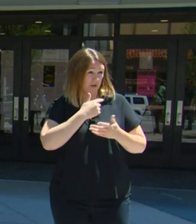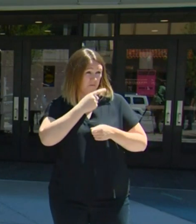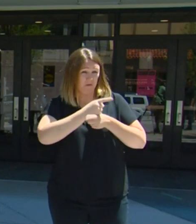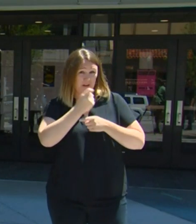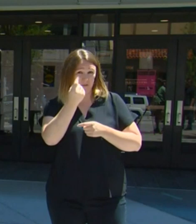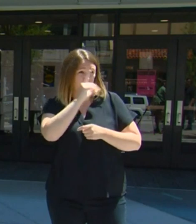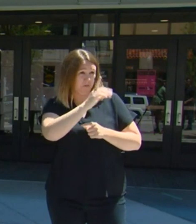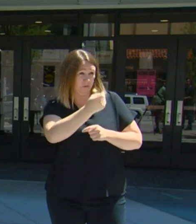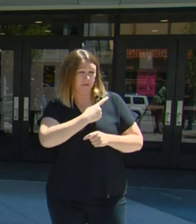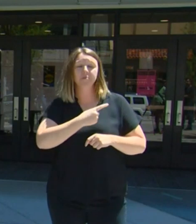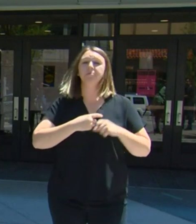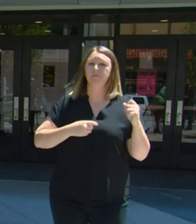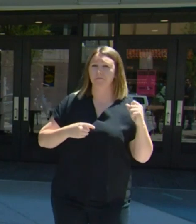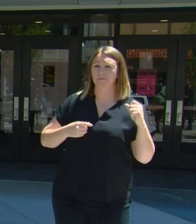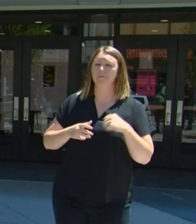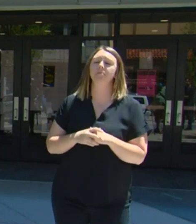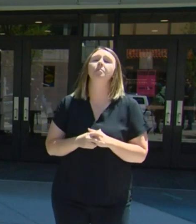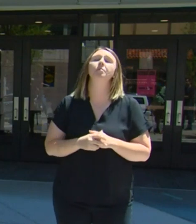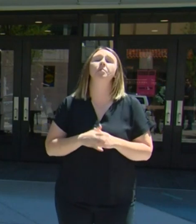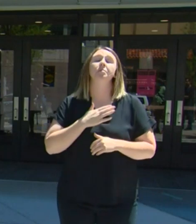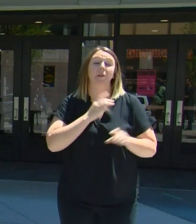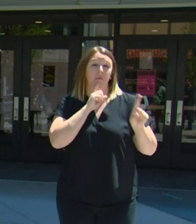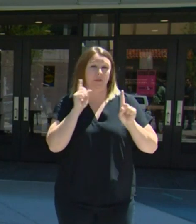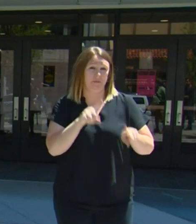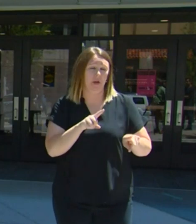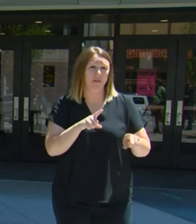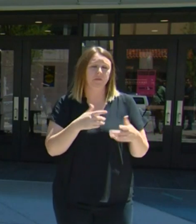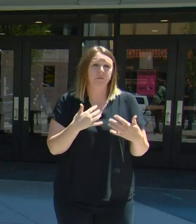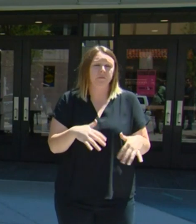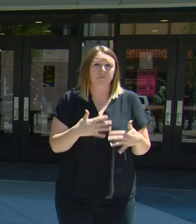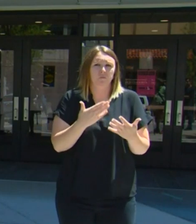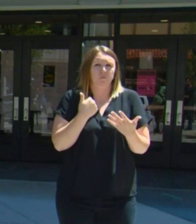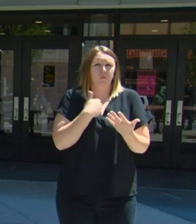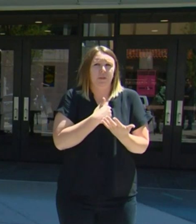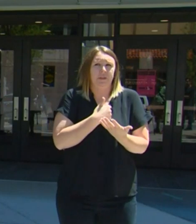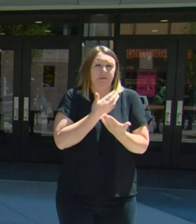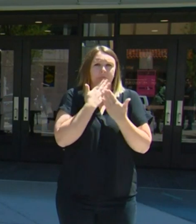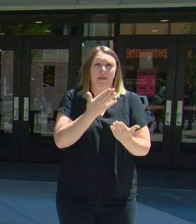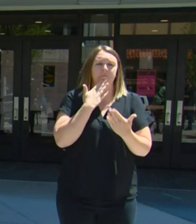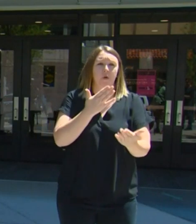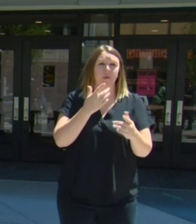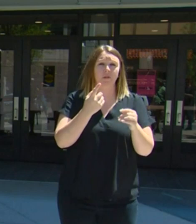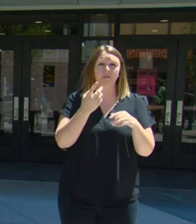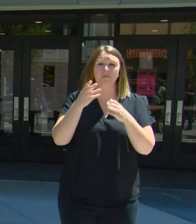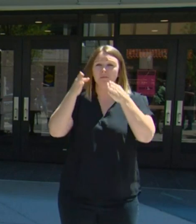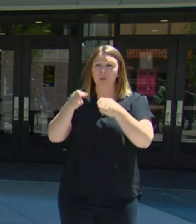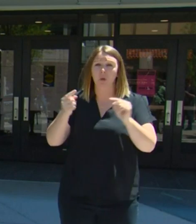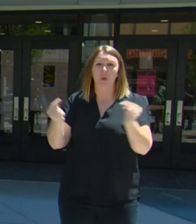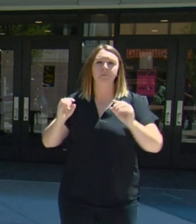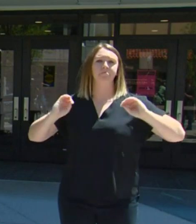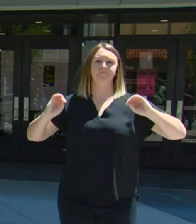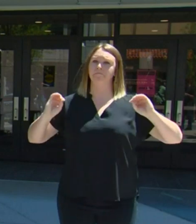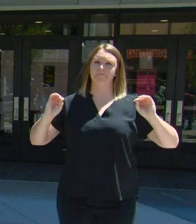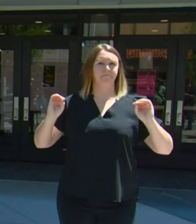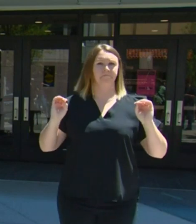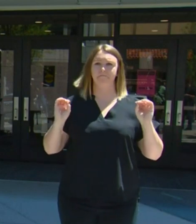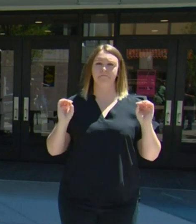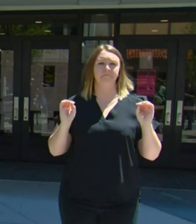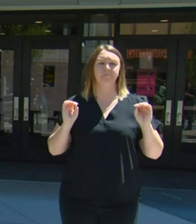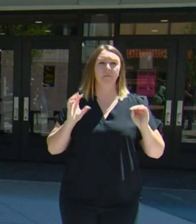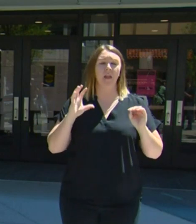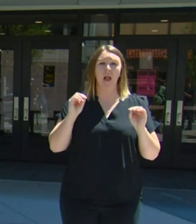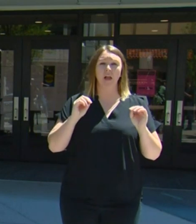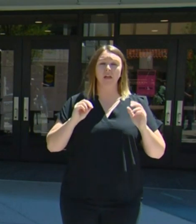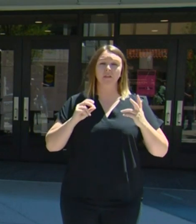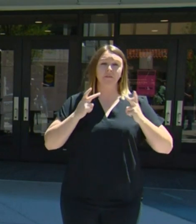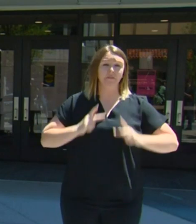My, my response is we are very, very thankful that no one was injured and there was not any physical violence